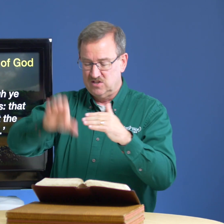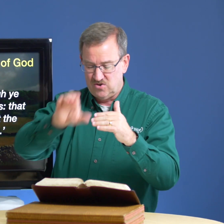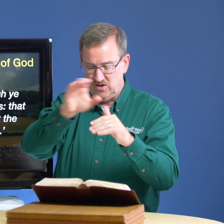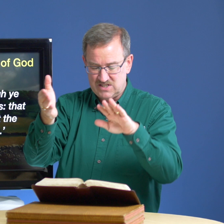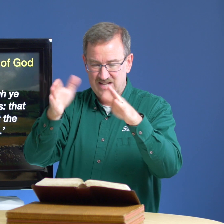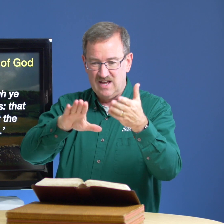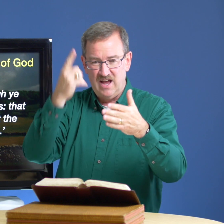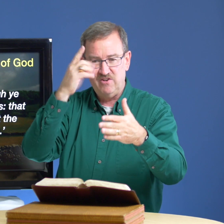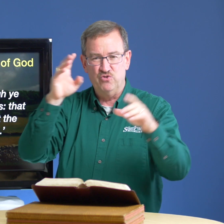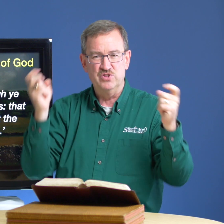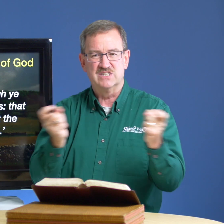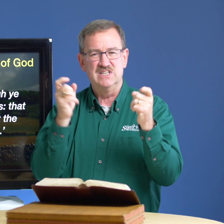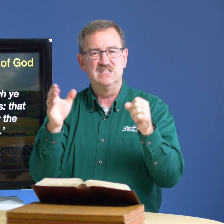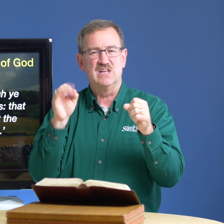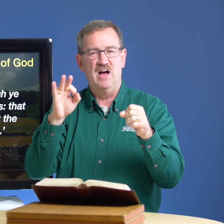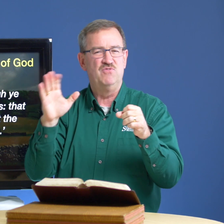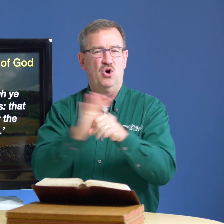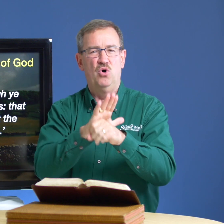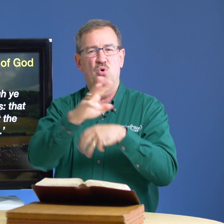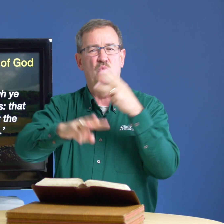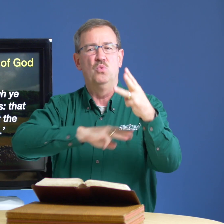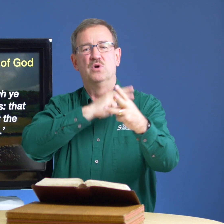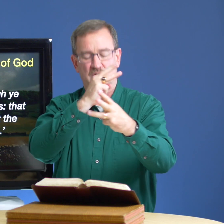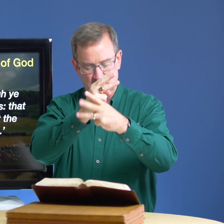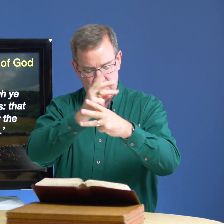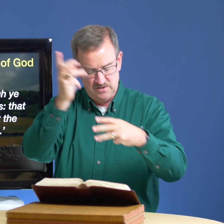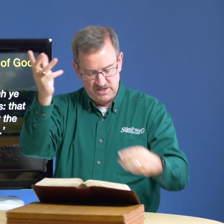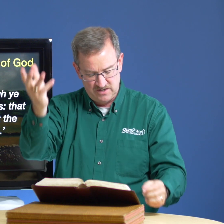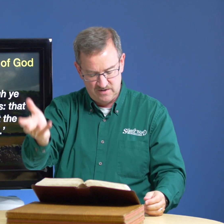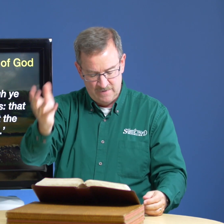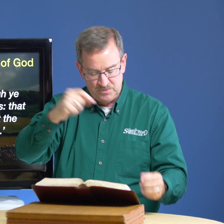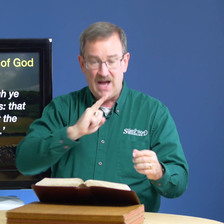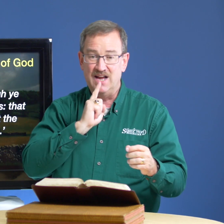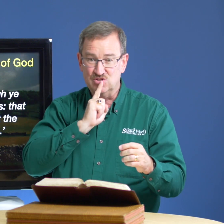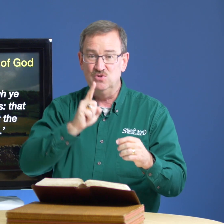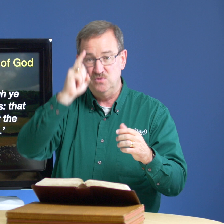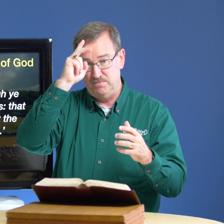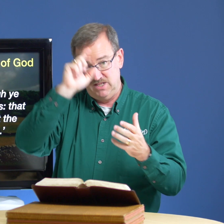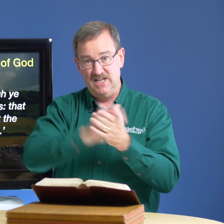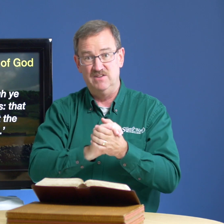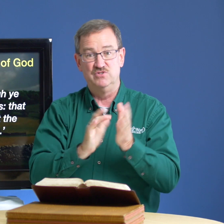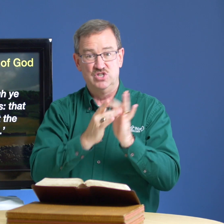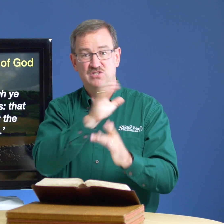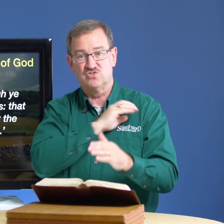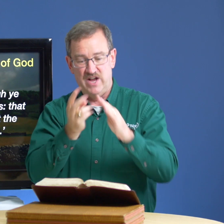to the cross and died for the sins of the whole world there i do believe jesus christ